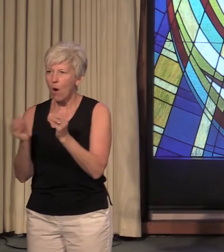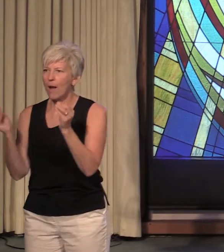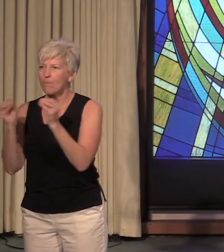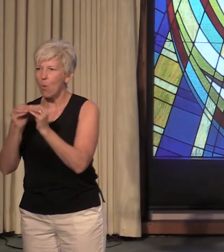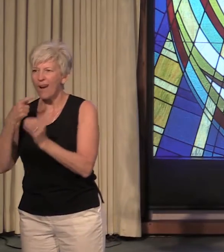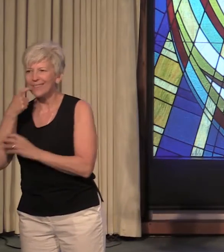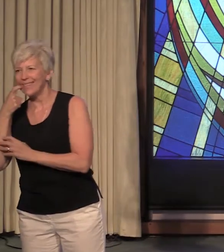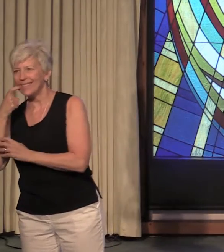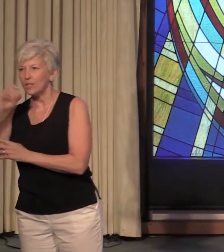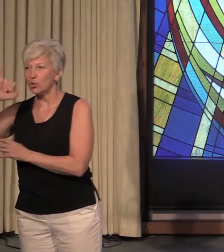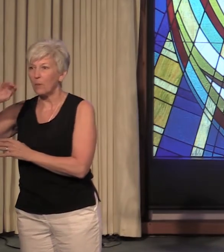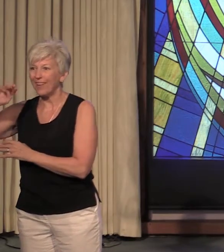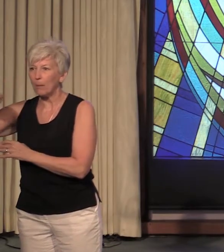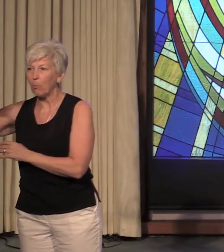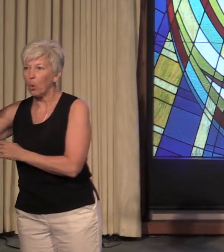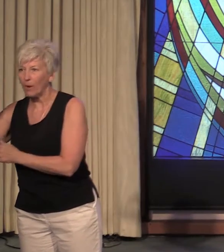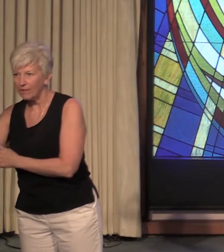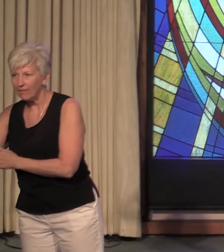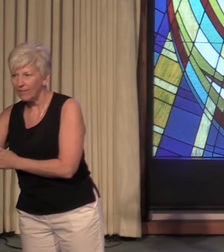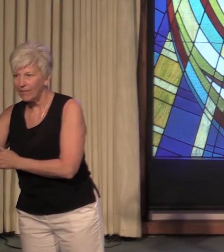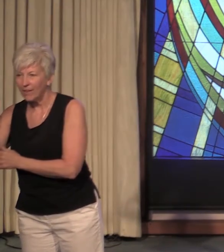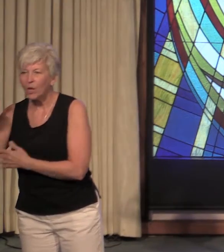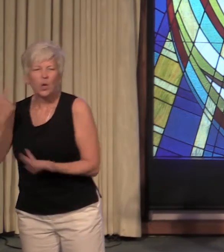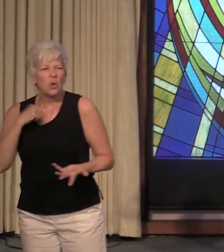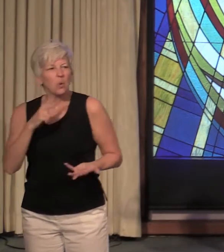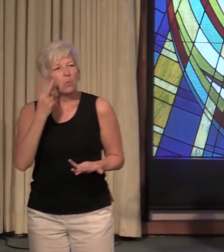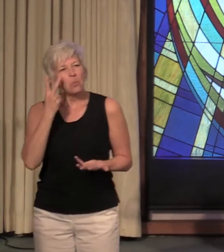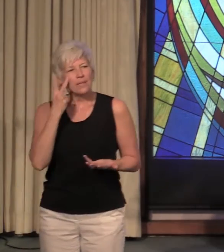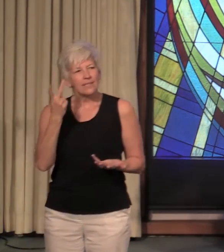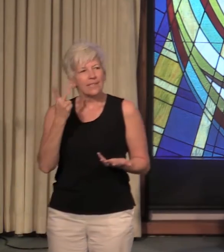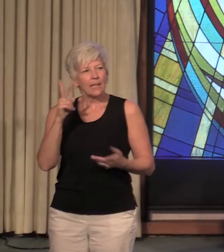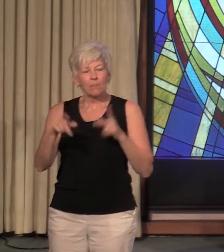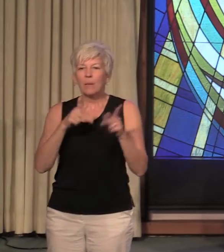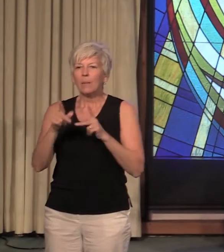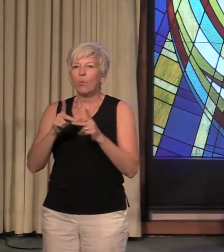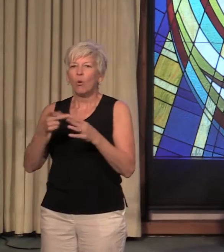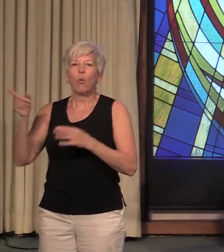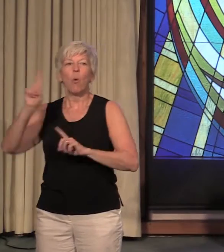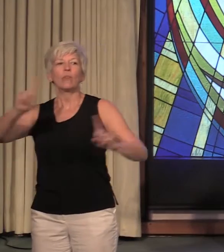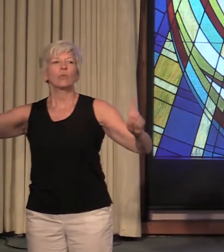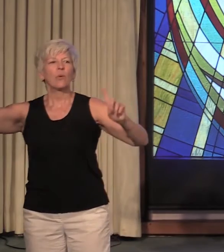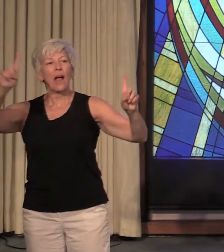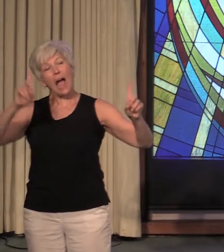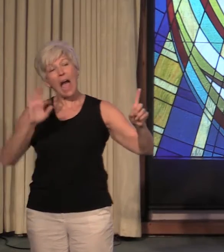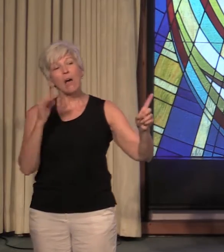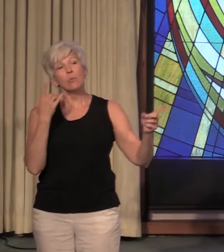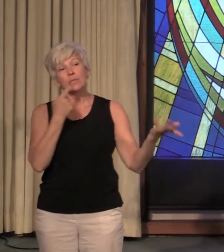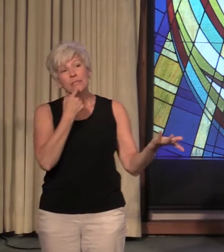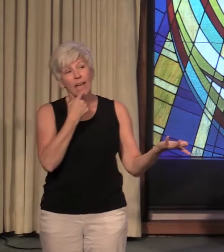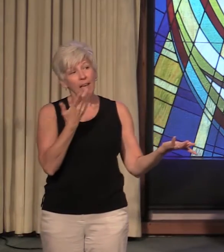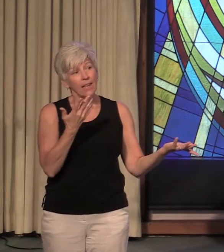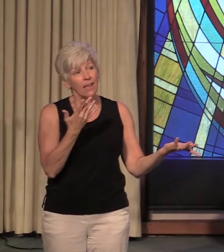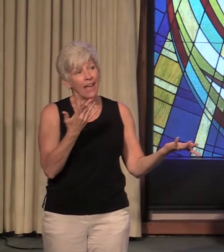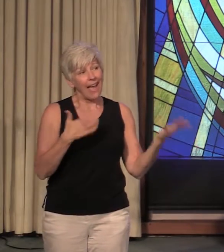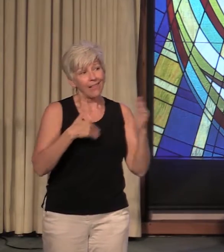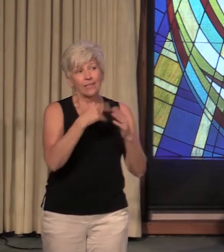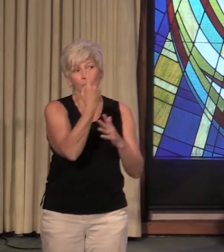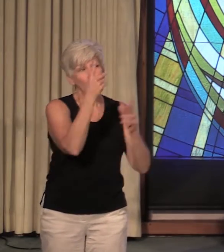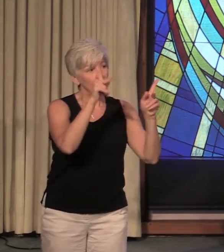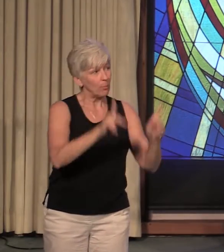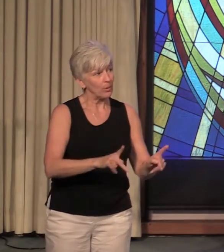You know, we see people wandering around. I would say there's probably at least one person in this congregation right now who has their cell phone in their hand.